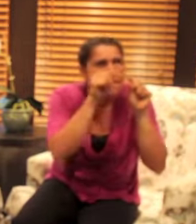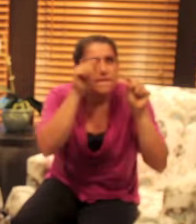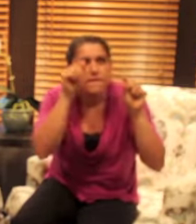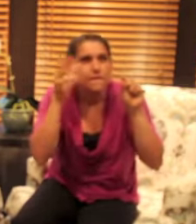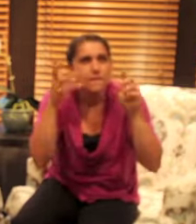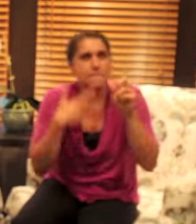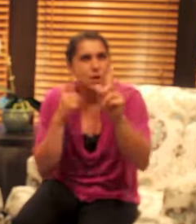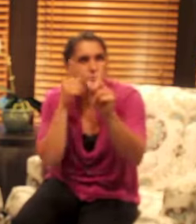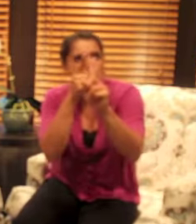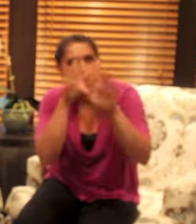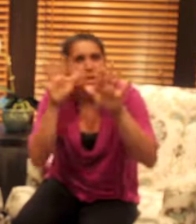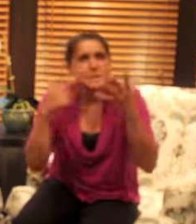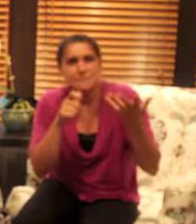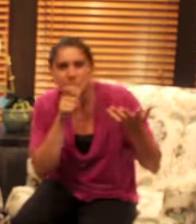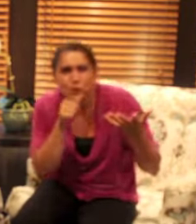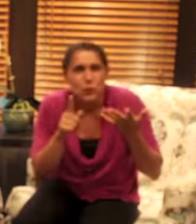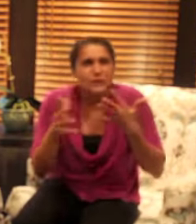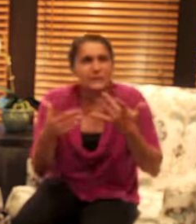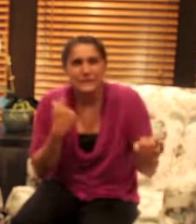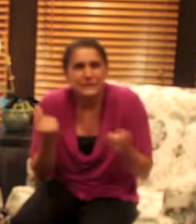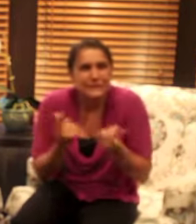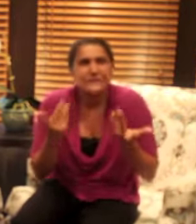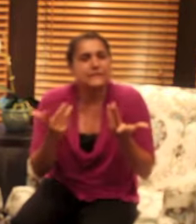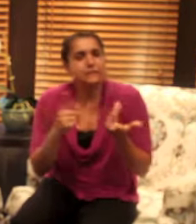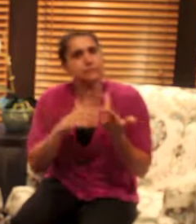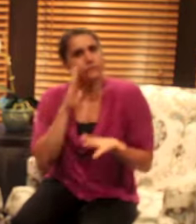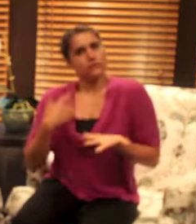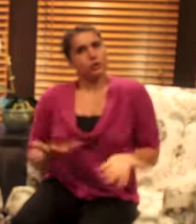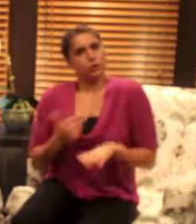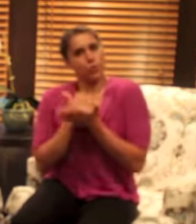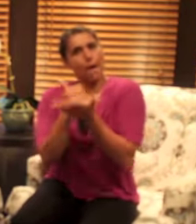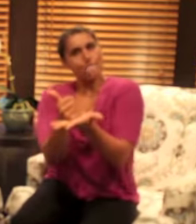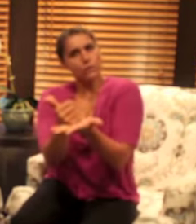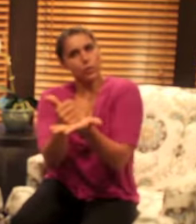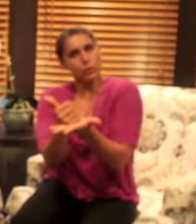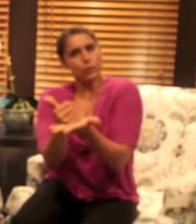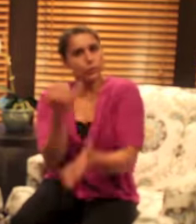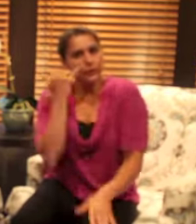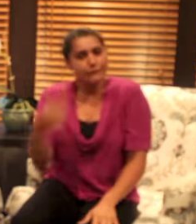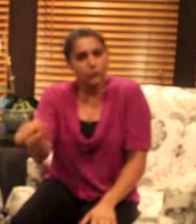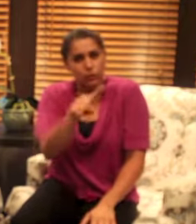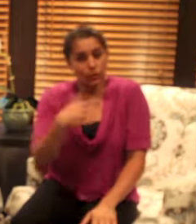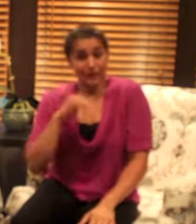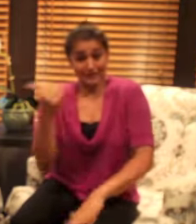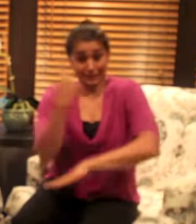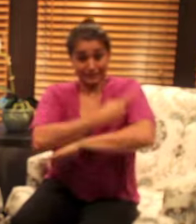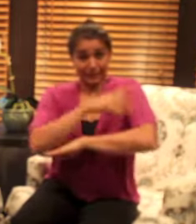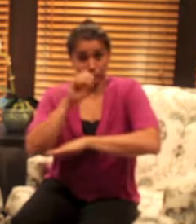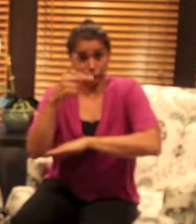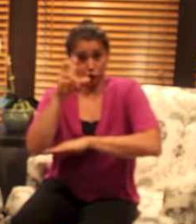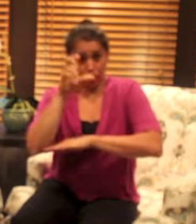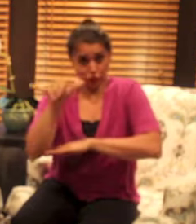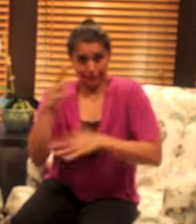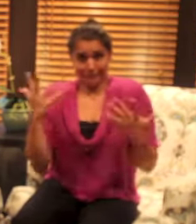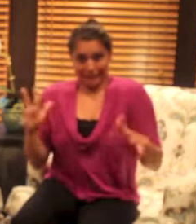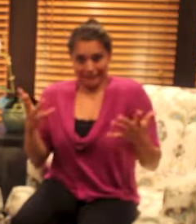out what it is that's going to work for you and to stay on track if you only had ten days worth of Shakeology to complete this hopefully